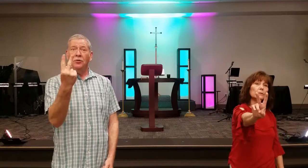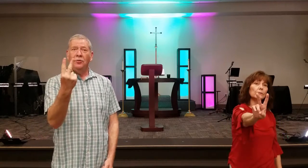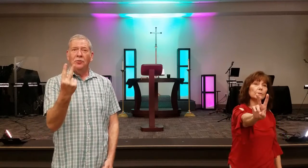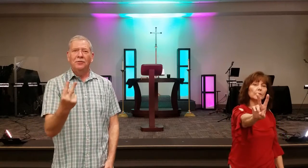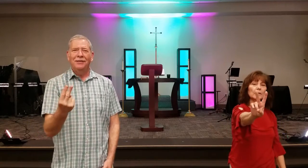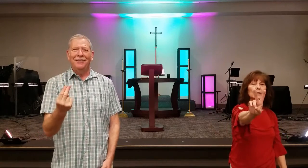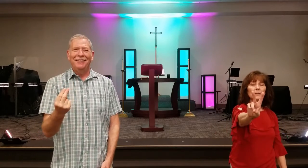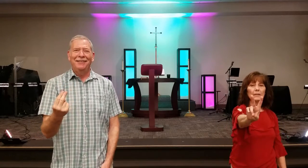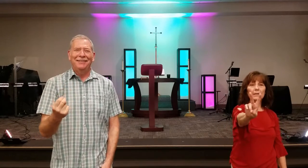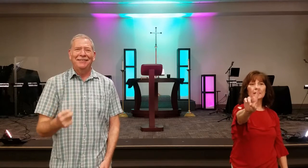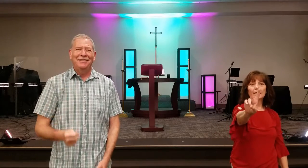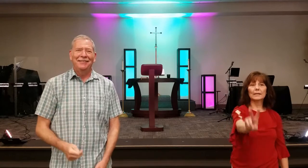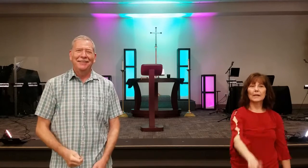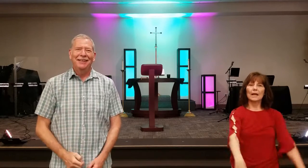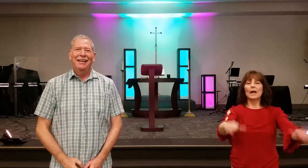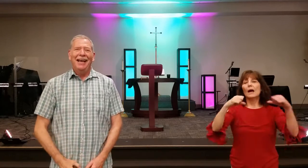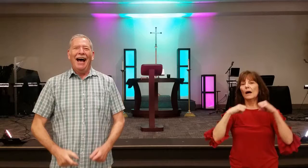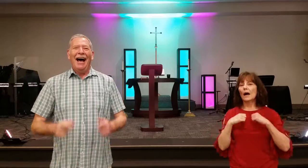I have two